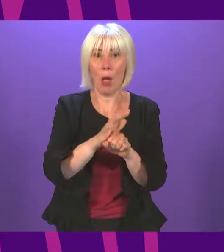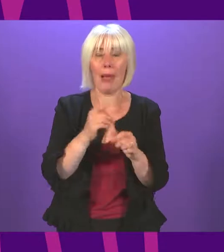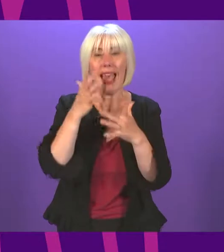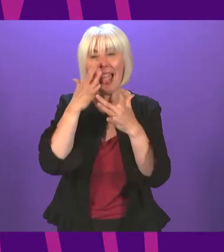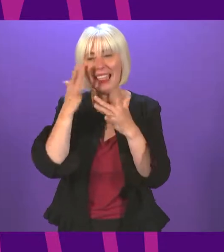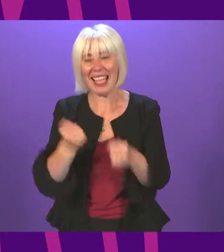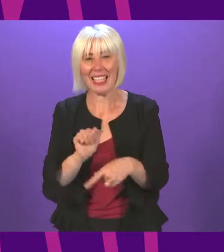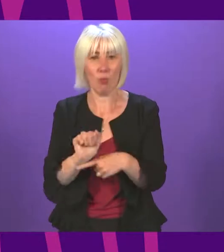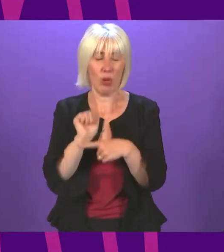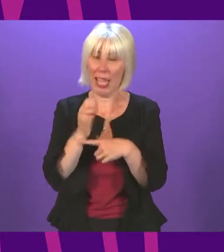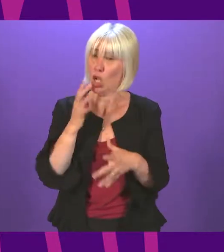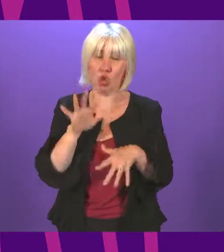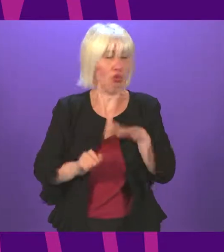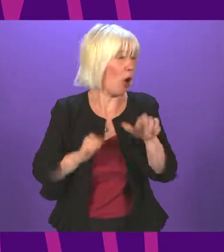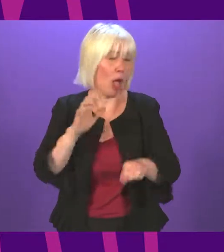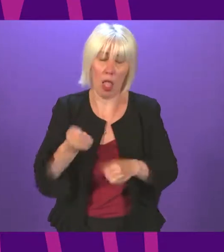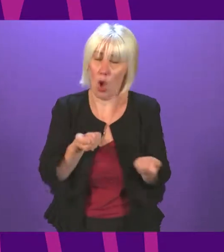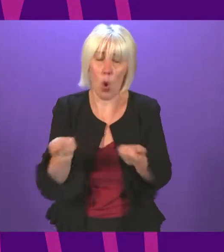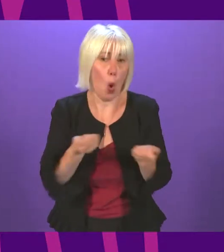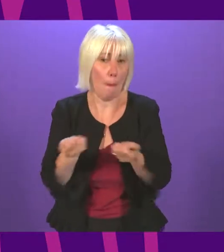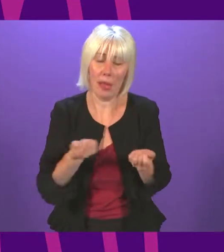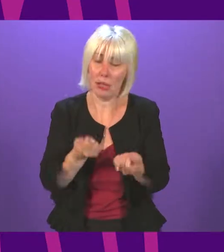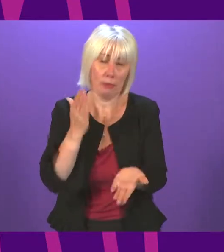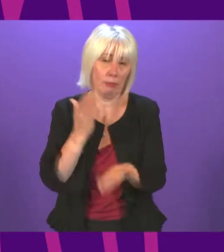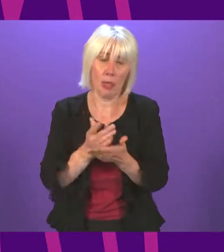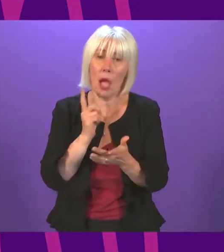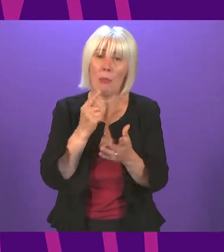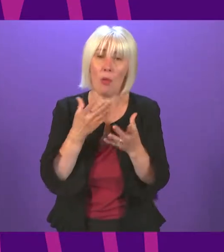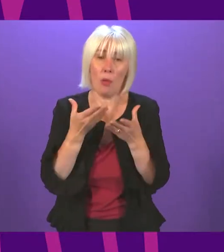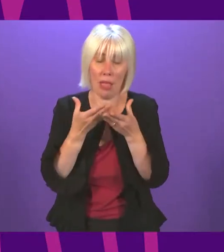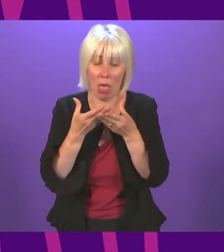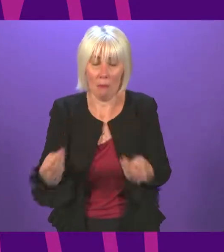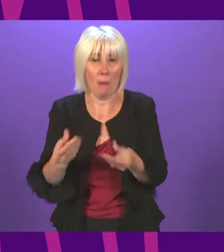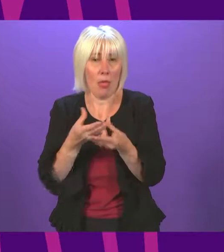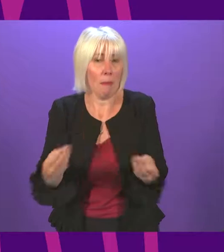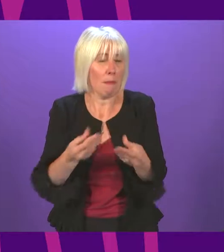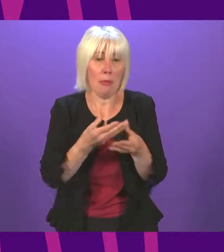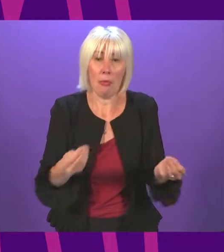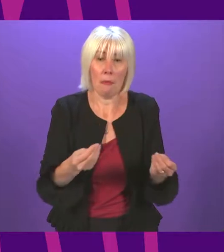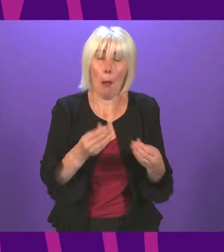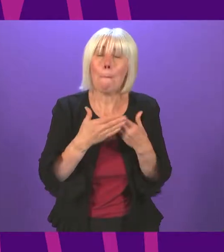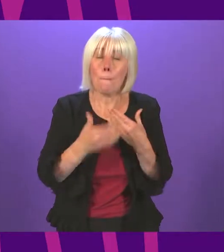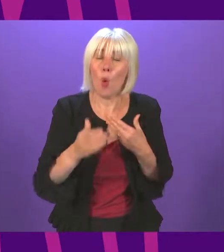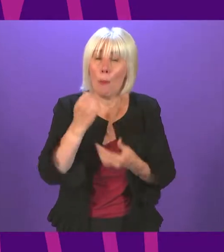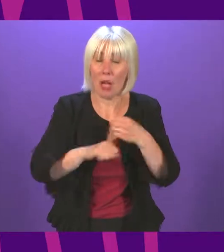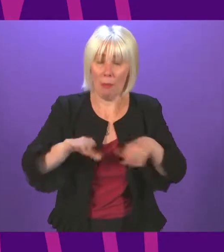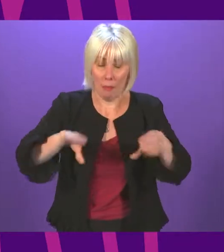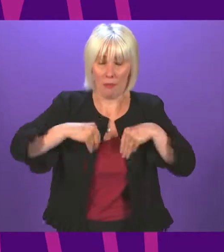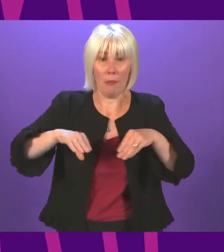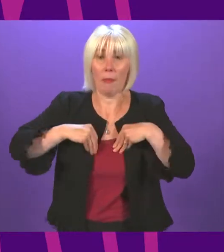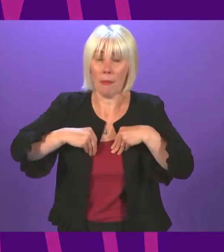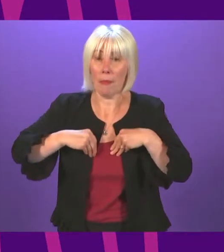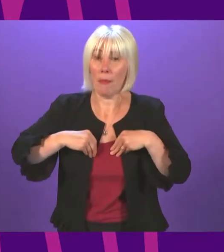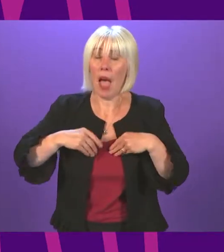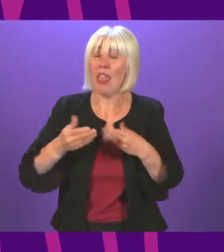Positive cases will certainly slip through the cracks and more people will become infected as a result and come down with long COVID as a result. I